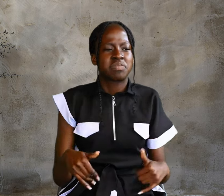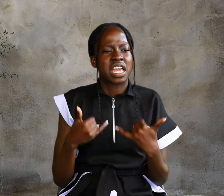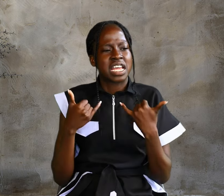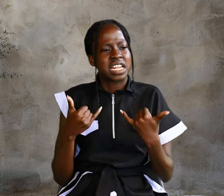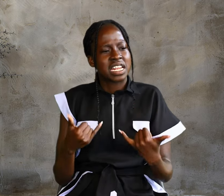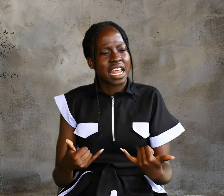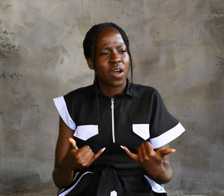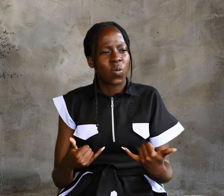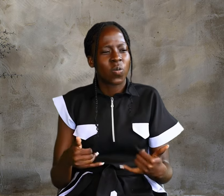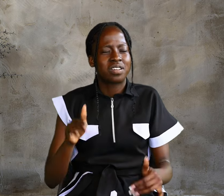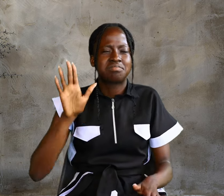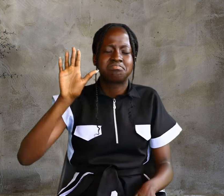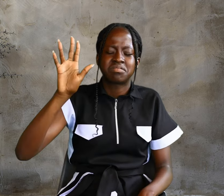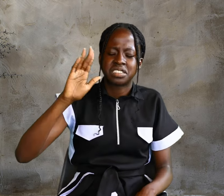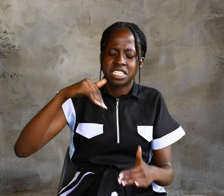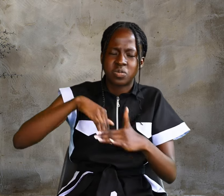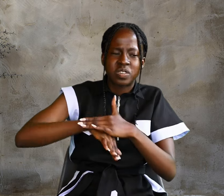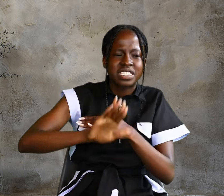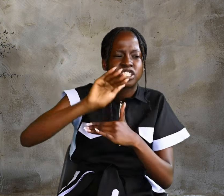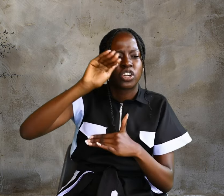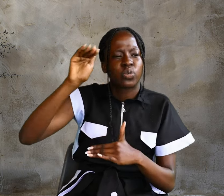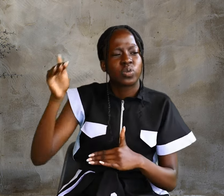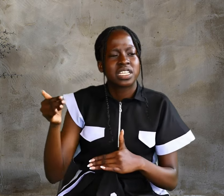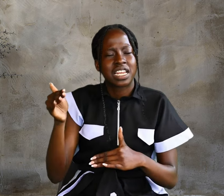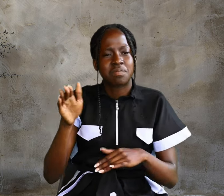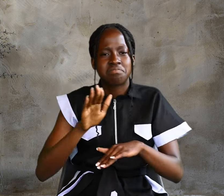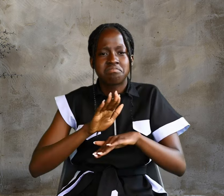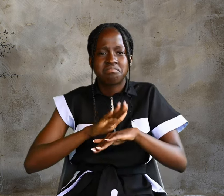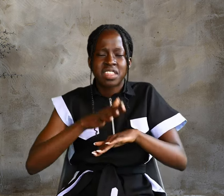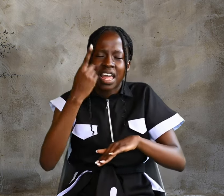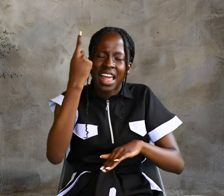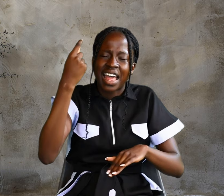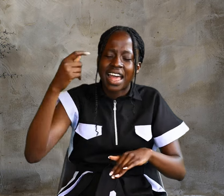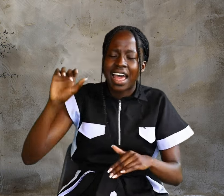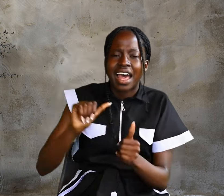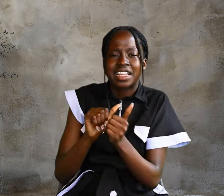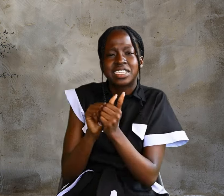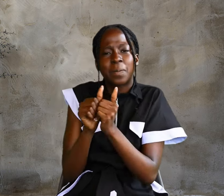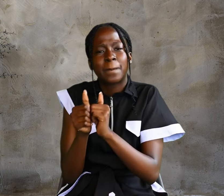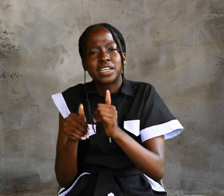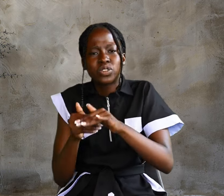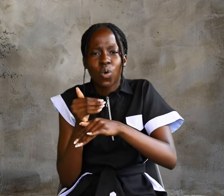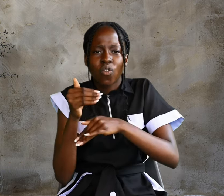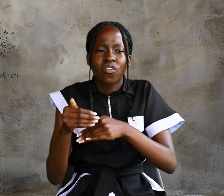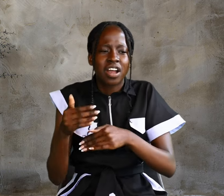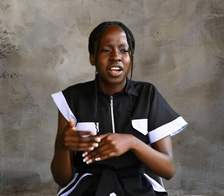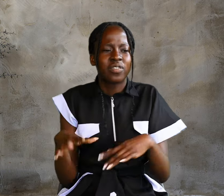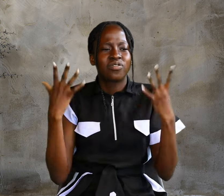Now While he was in Jerusalem At the Passover Festival